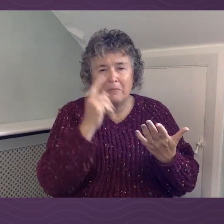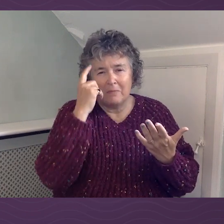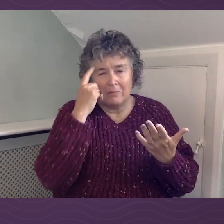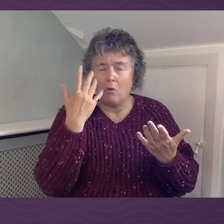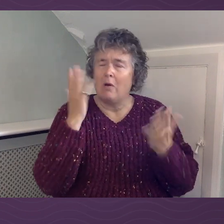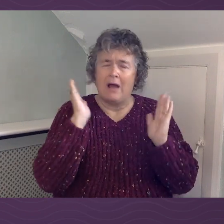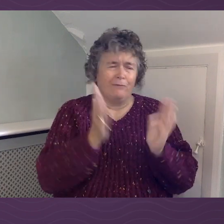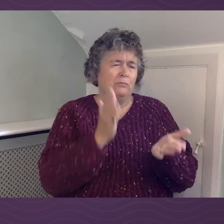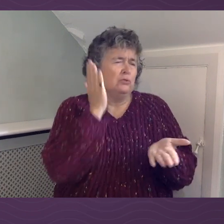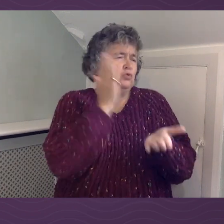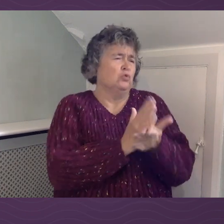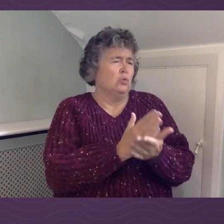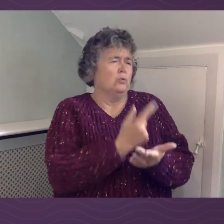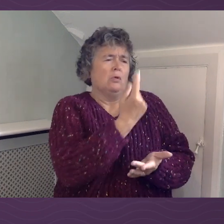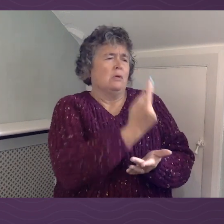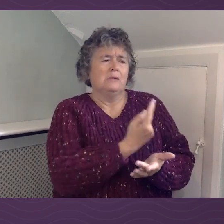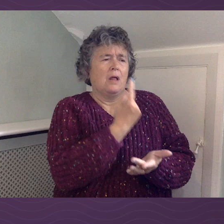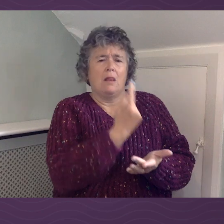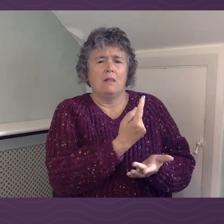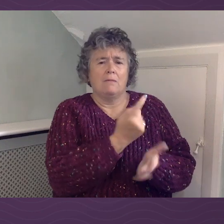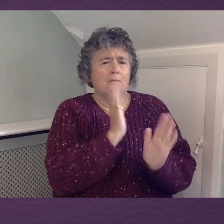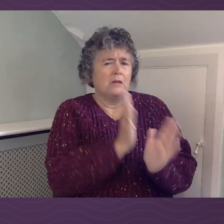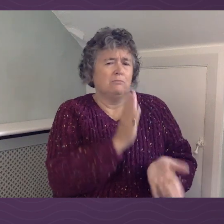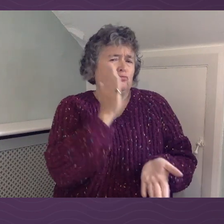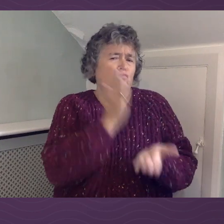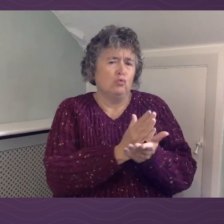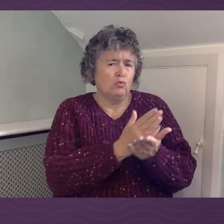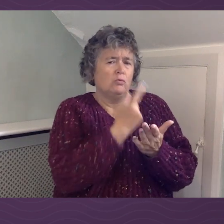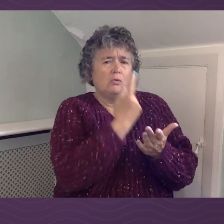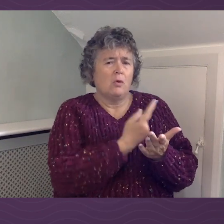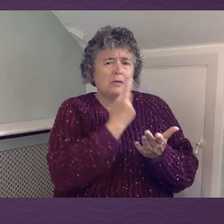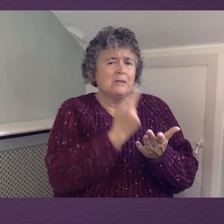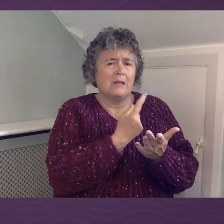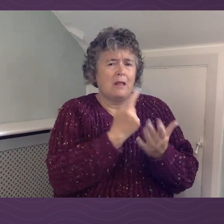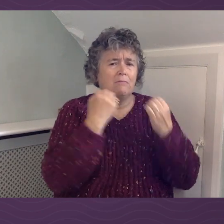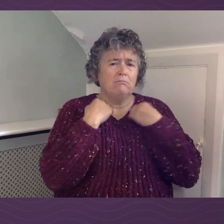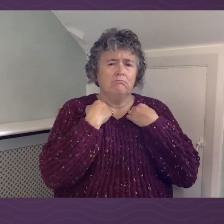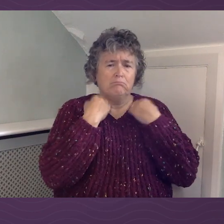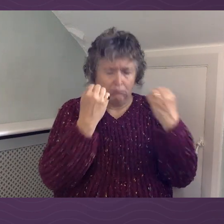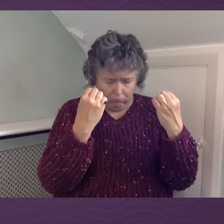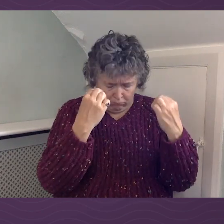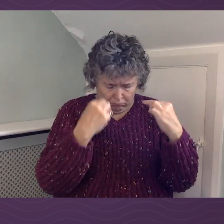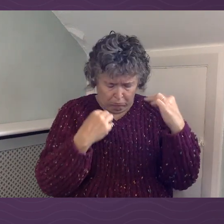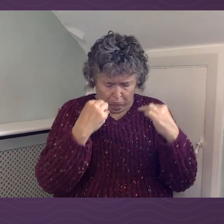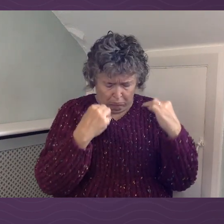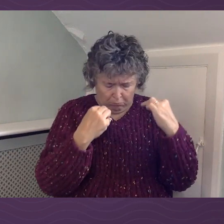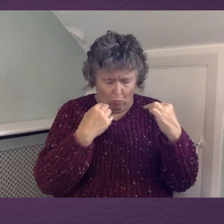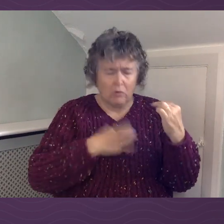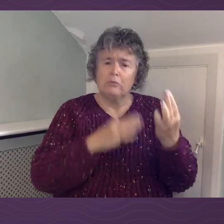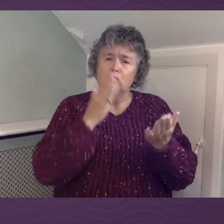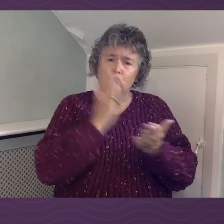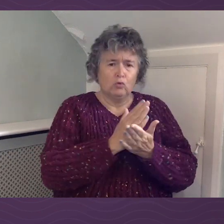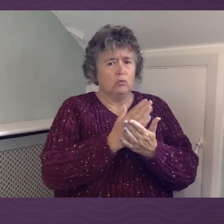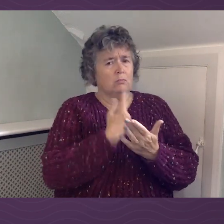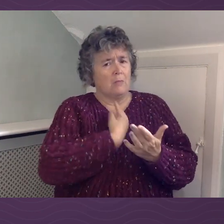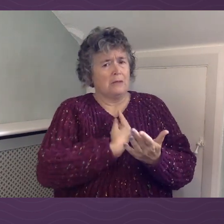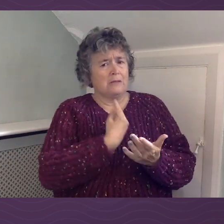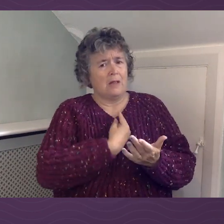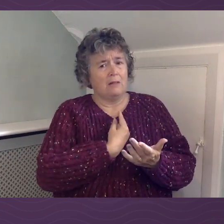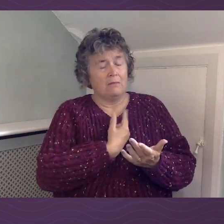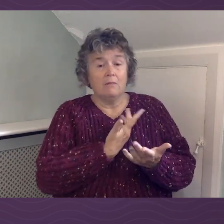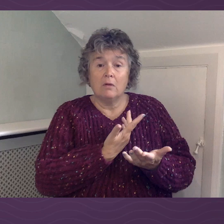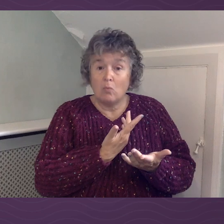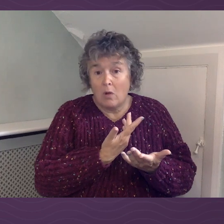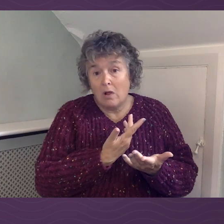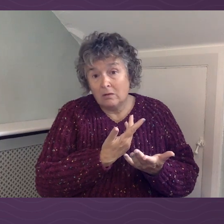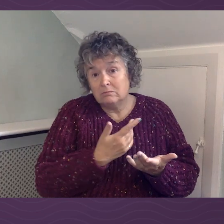have to be true to yourself. And that people are all about looking inside, seeing who they are, and being true to themselves. And in some